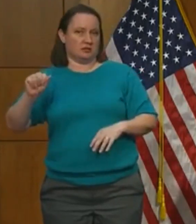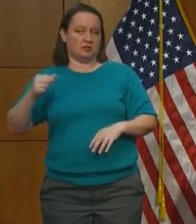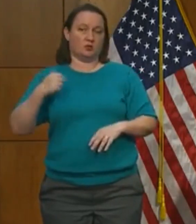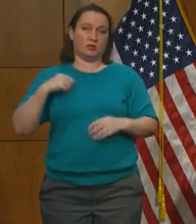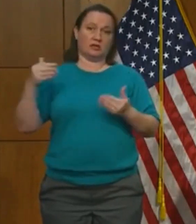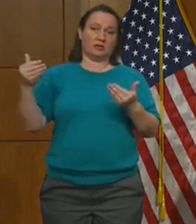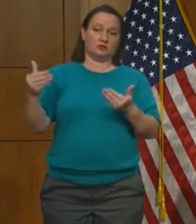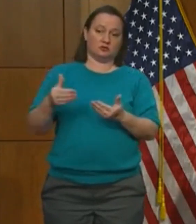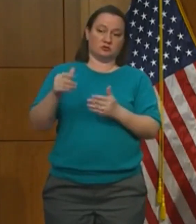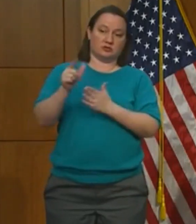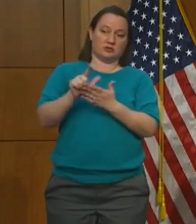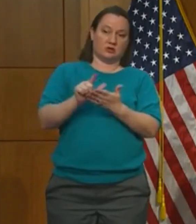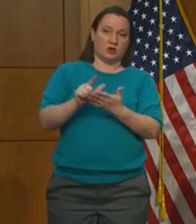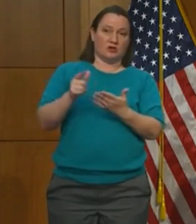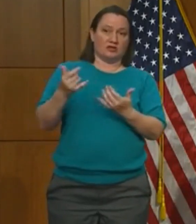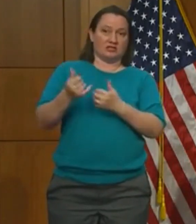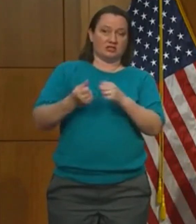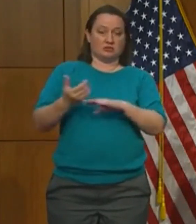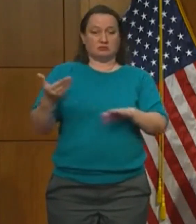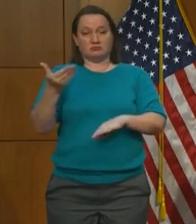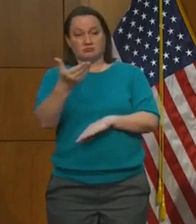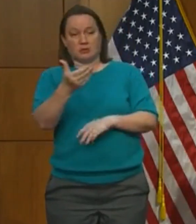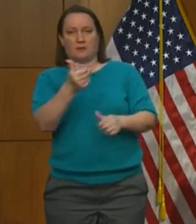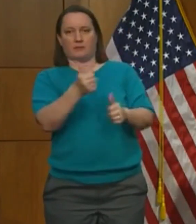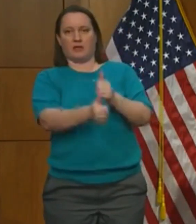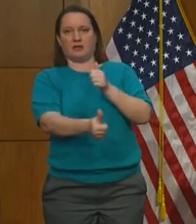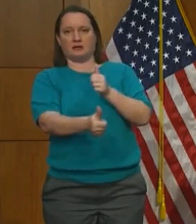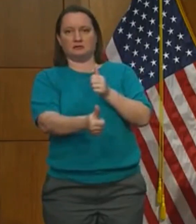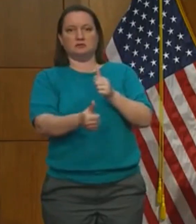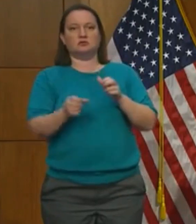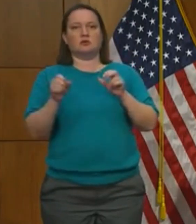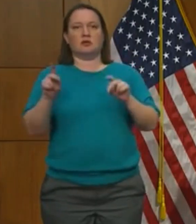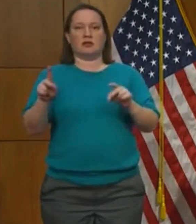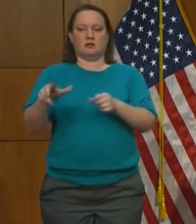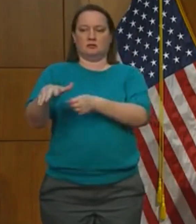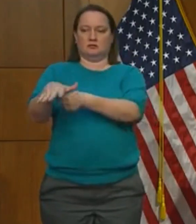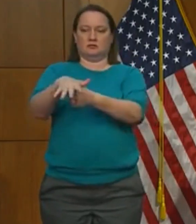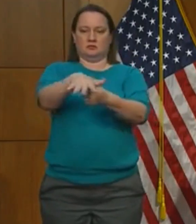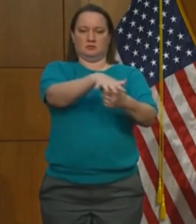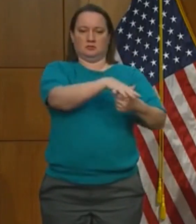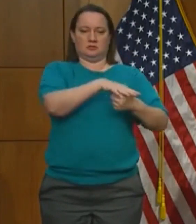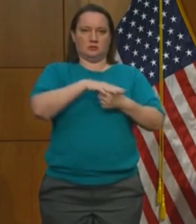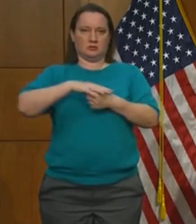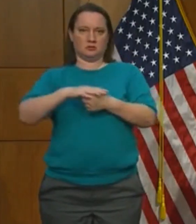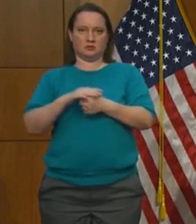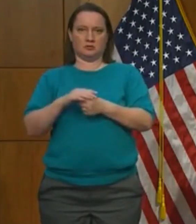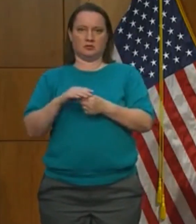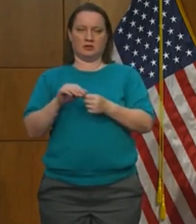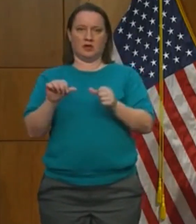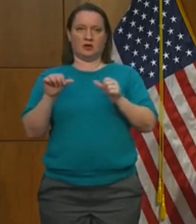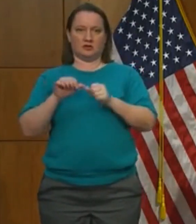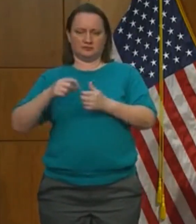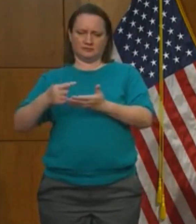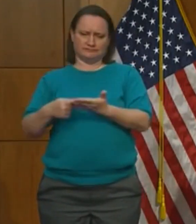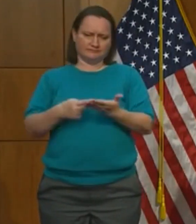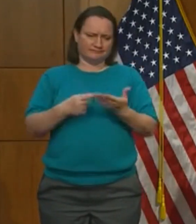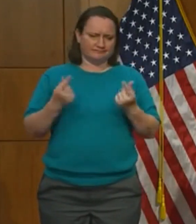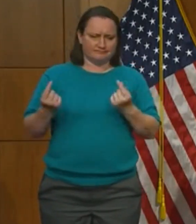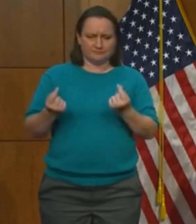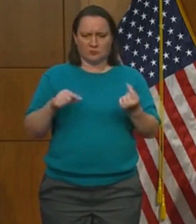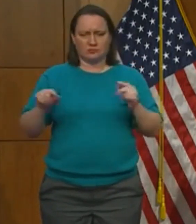this year in the General Assembly to allow the localities to have discussions regarding these monuments.